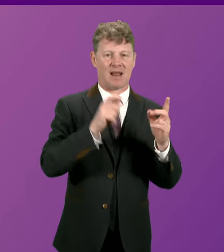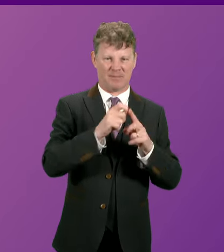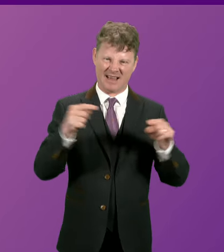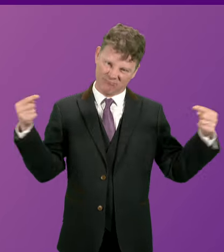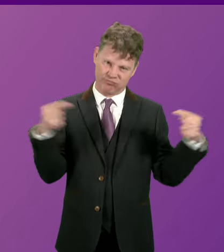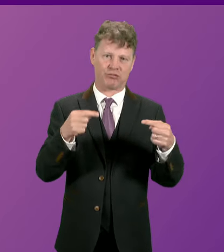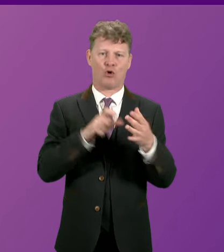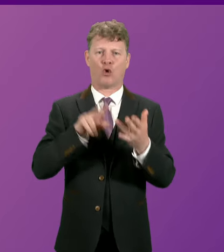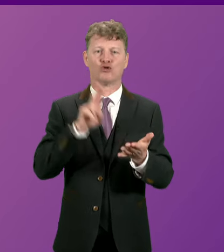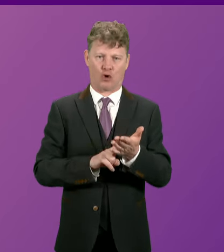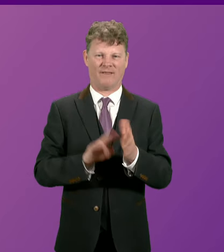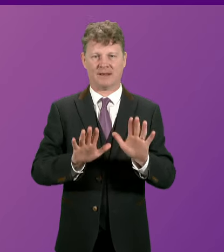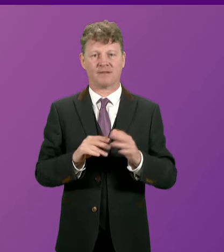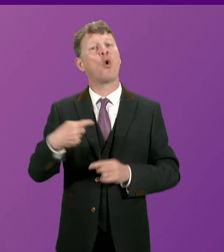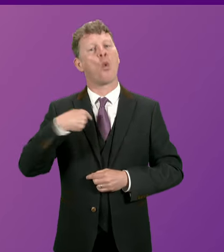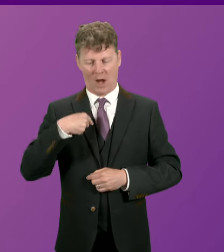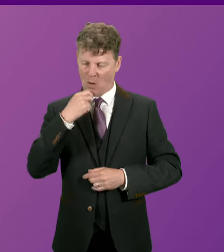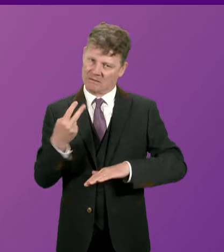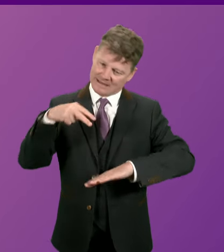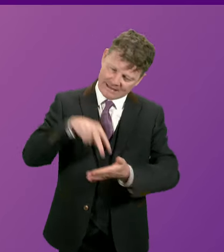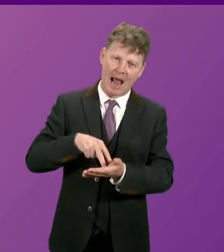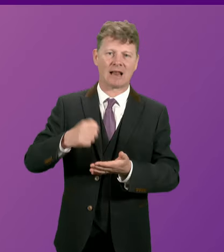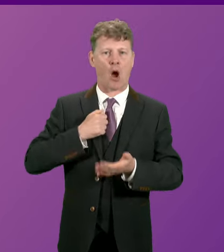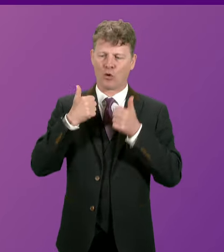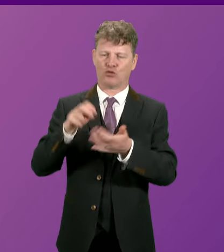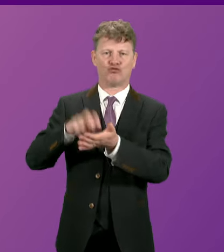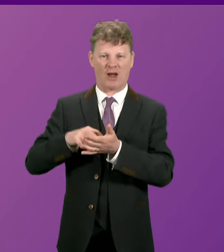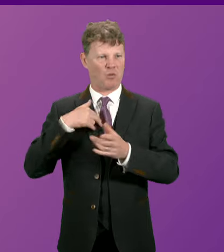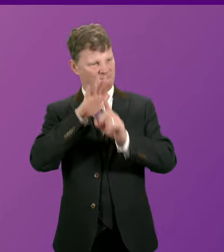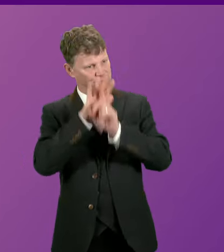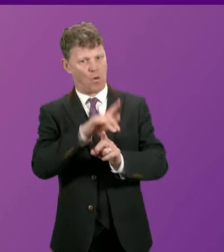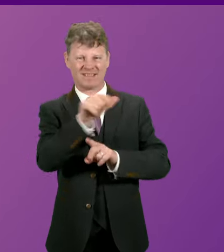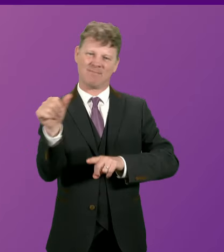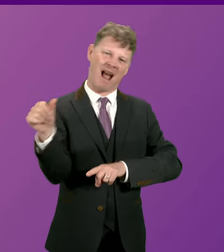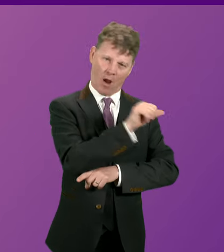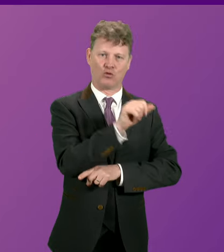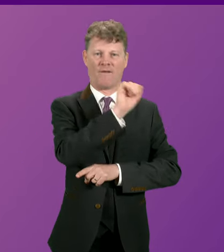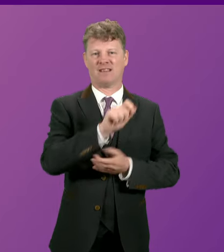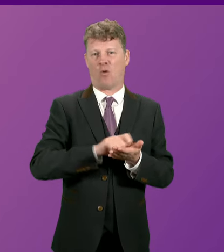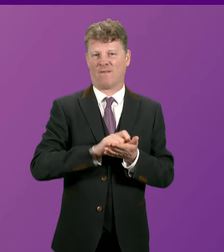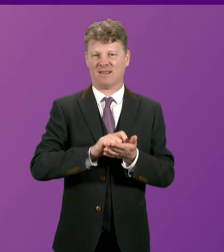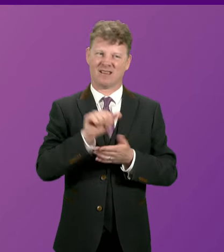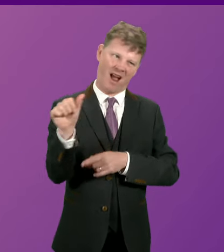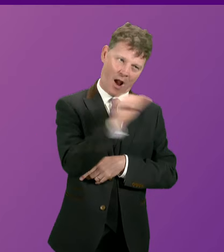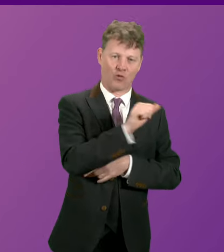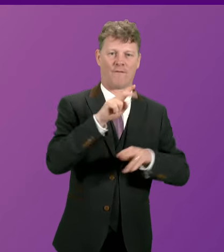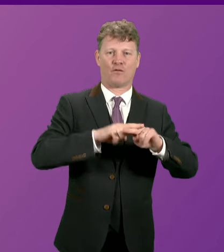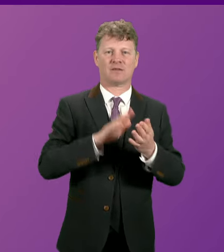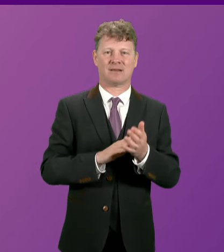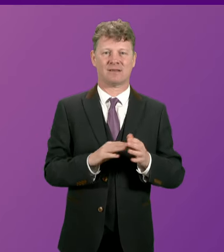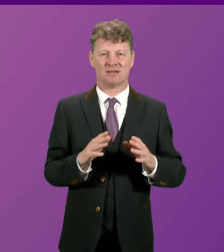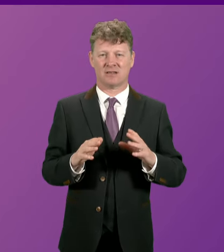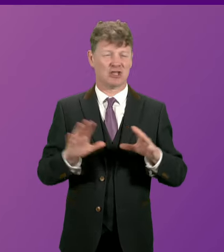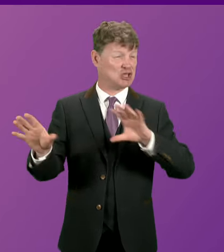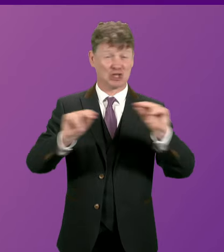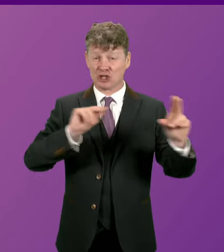party. We'll stand on our record of forcing him out of office, of forcing him out of office. Let's hear Mr Ross.